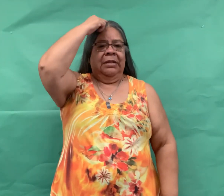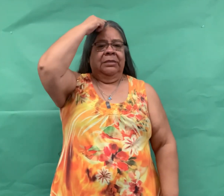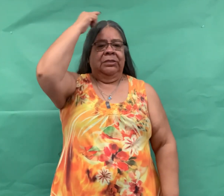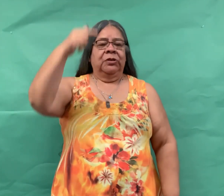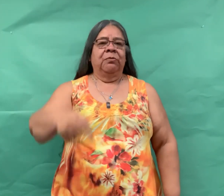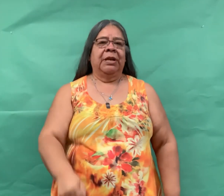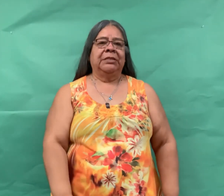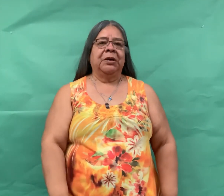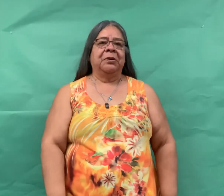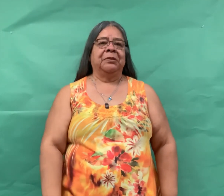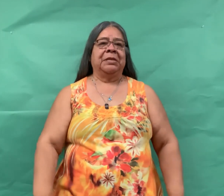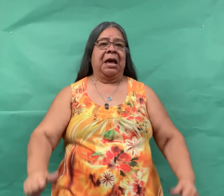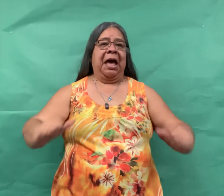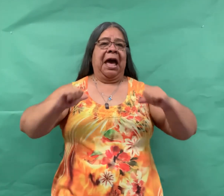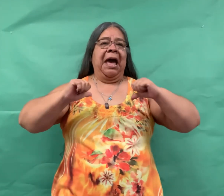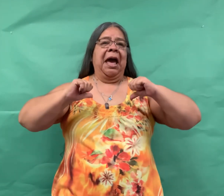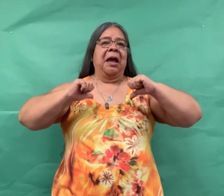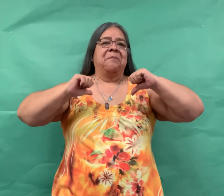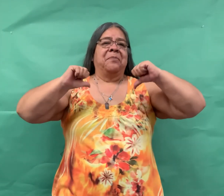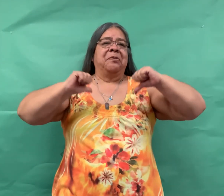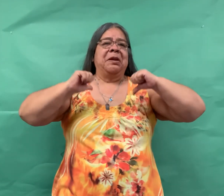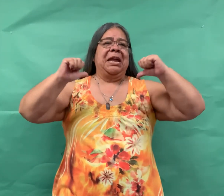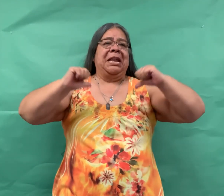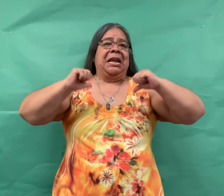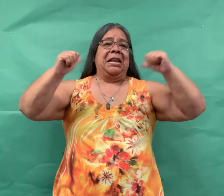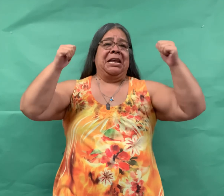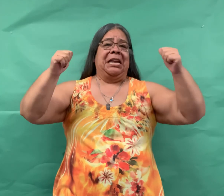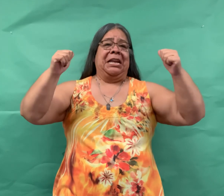to my toes. I'm pretty neat.